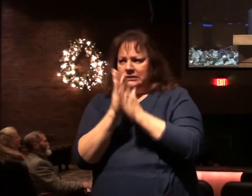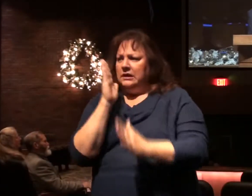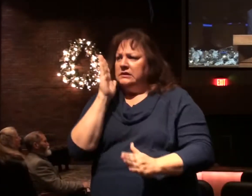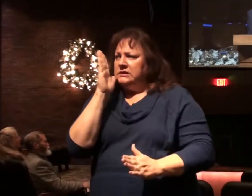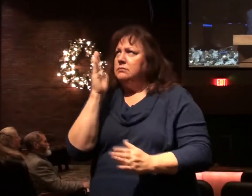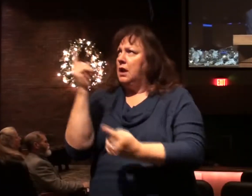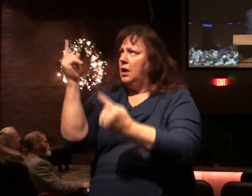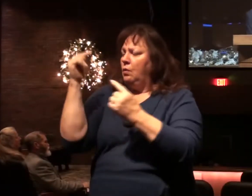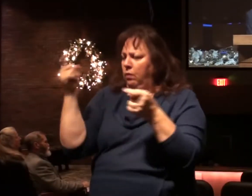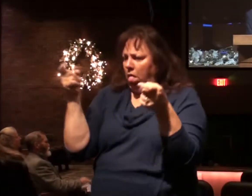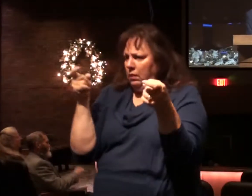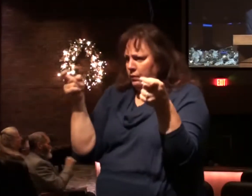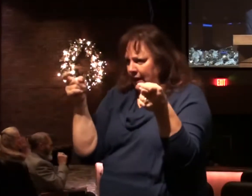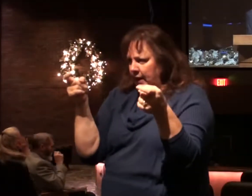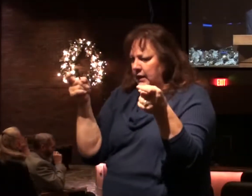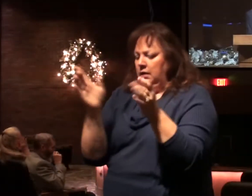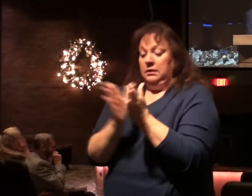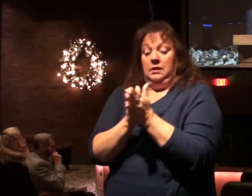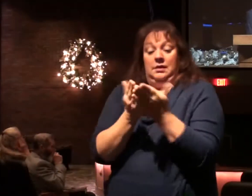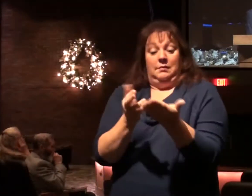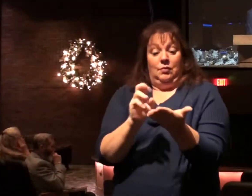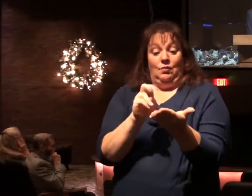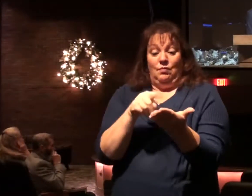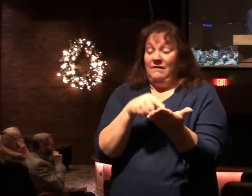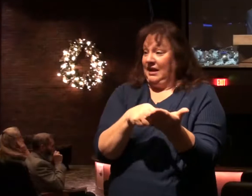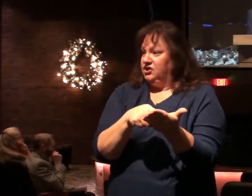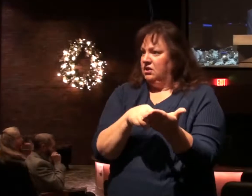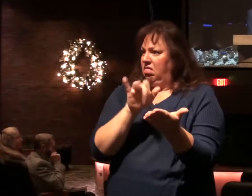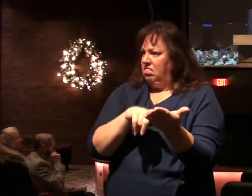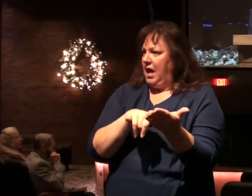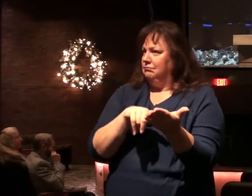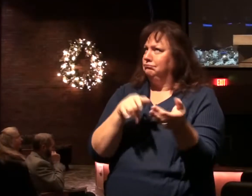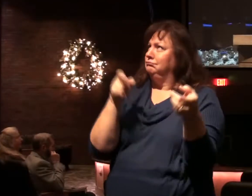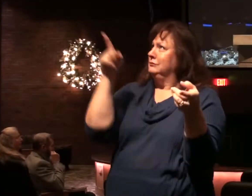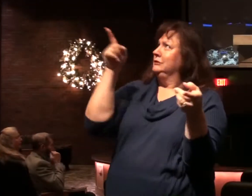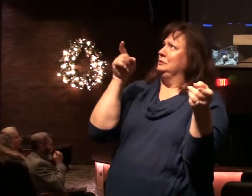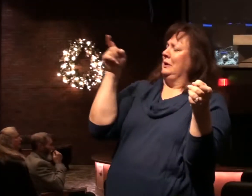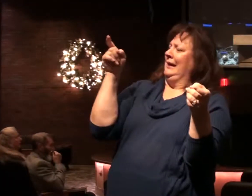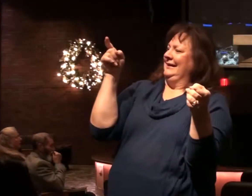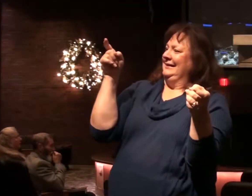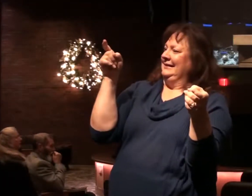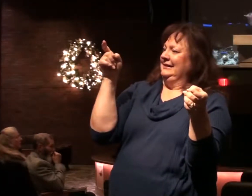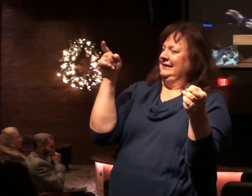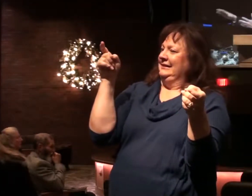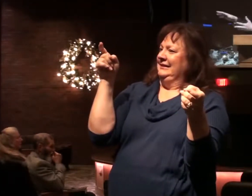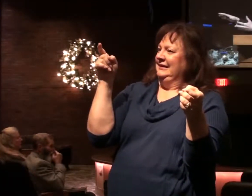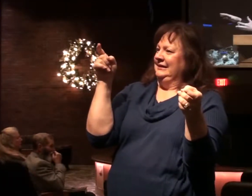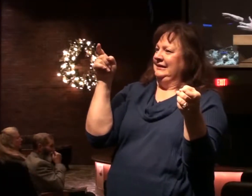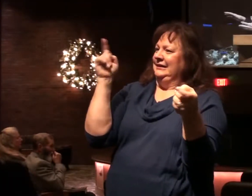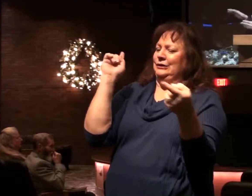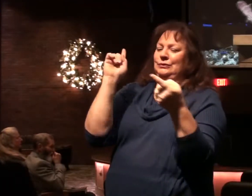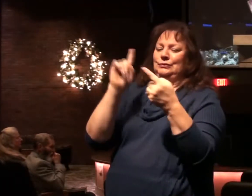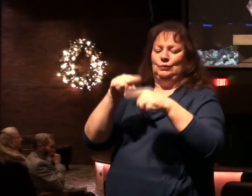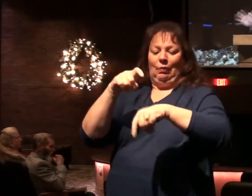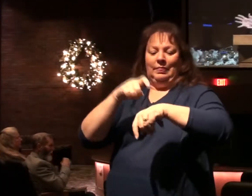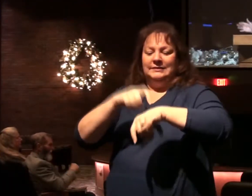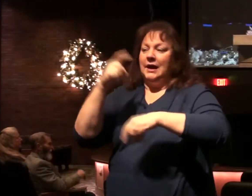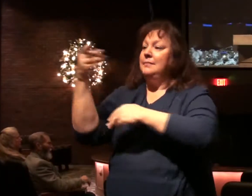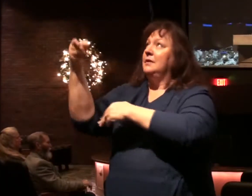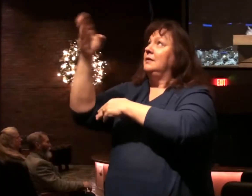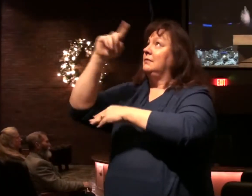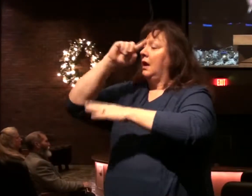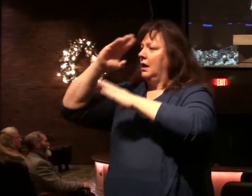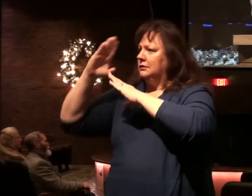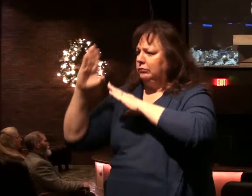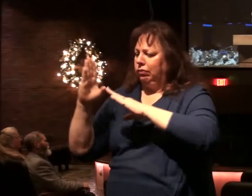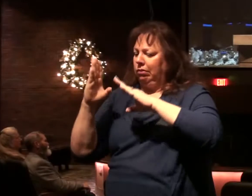from rain, and that's what the book of Revelation is ultimately about. It is bringing us to the climax of God's